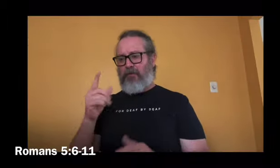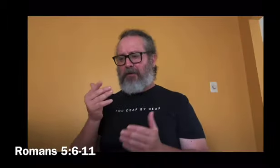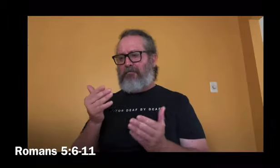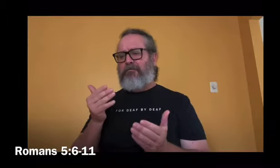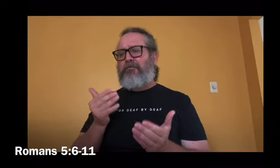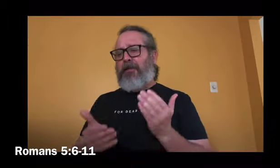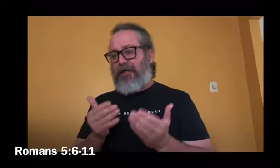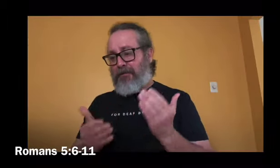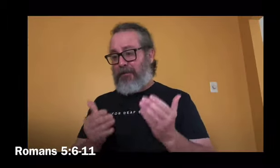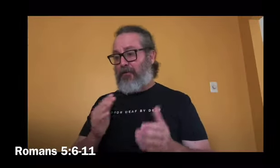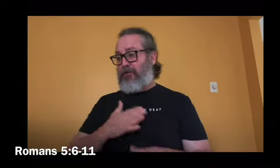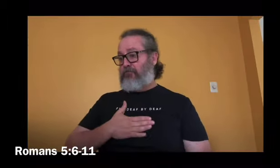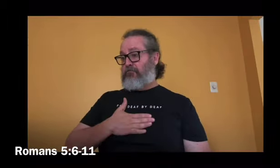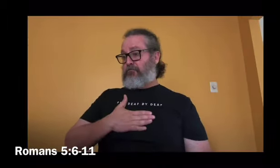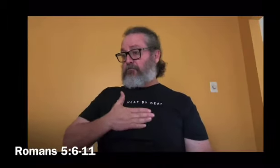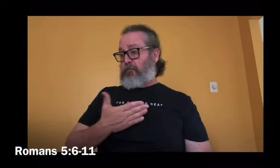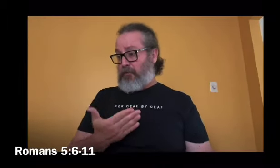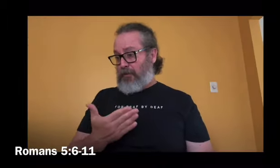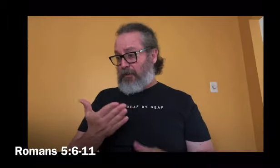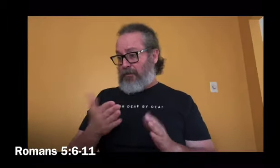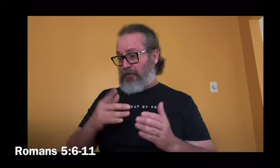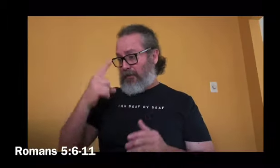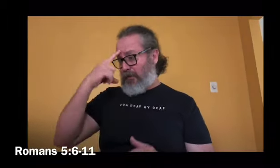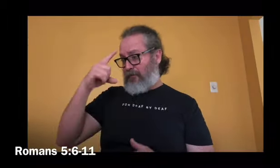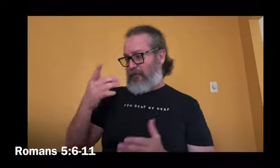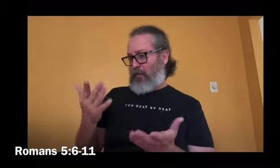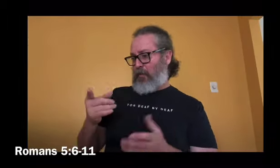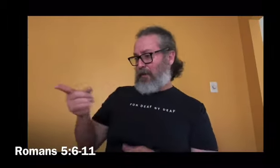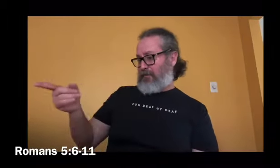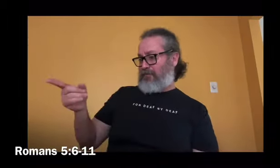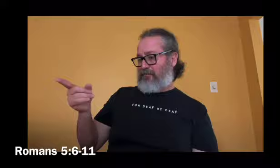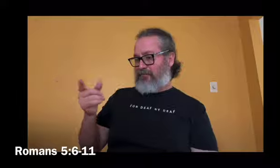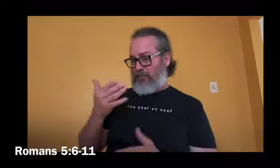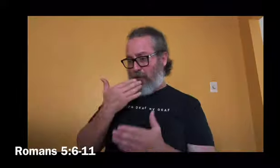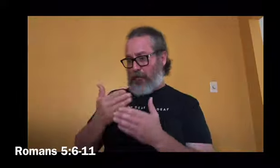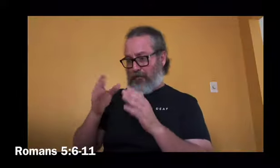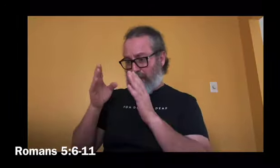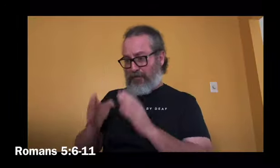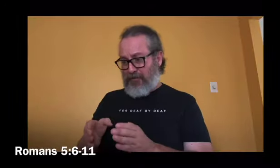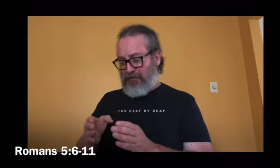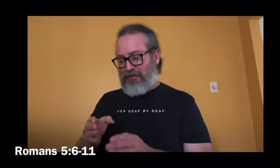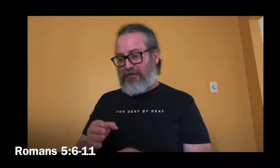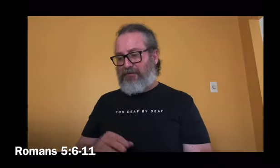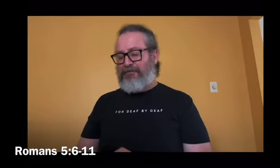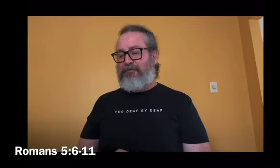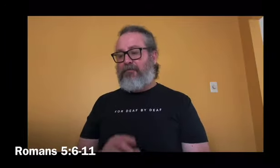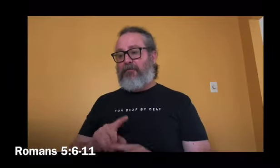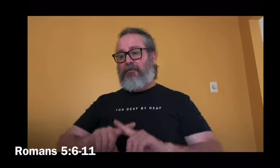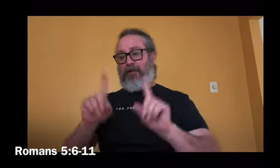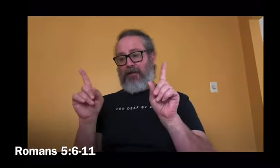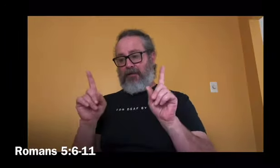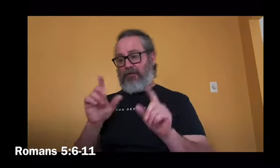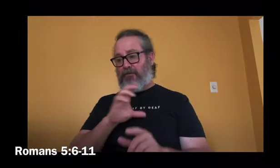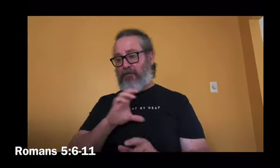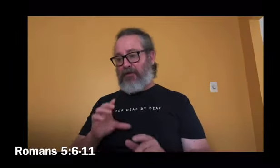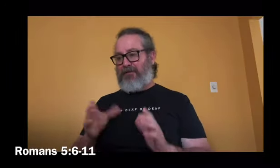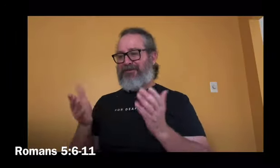Indeed, only with difficulty does one die for a just person, though perhaps for a good